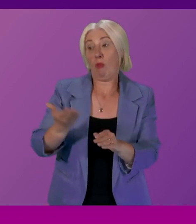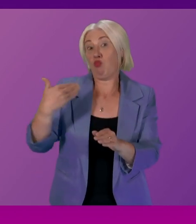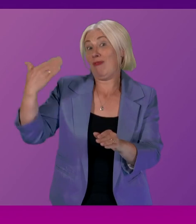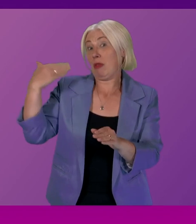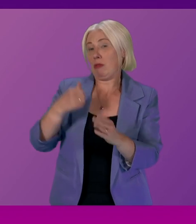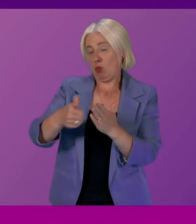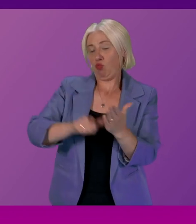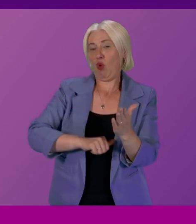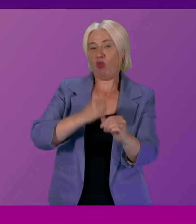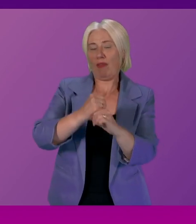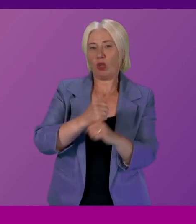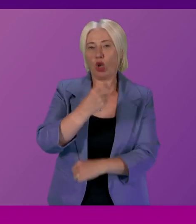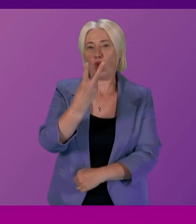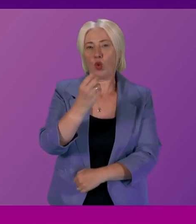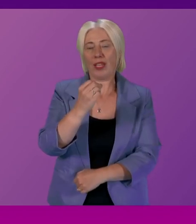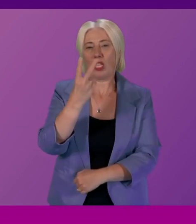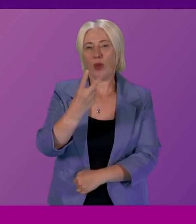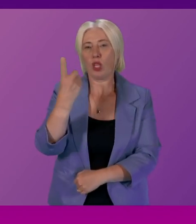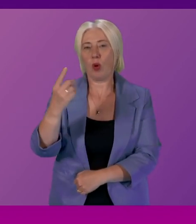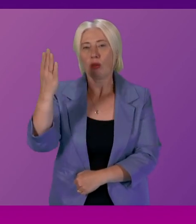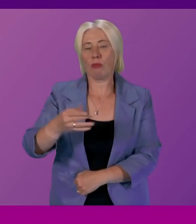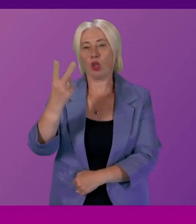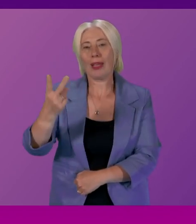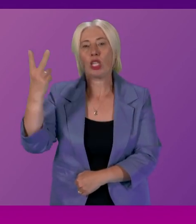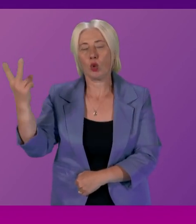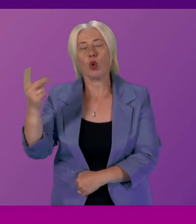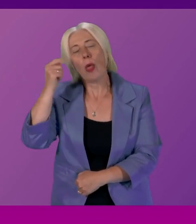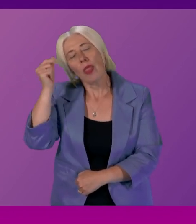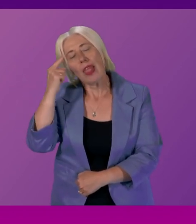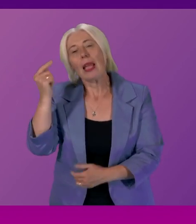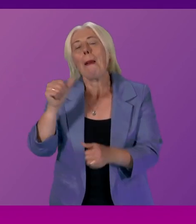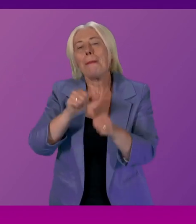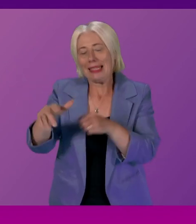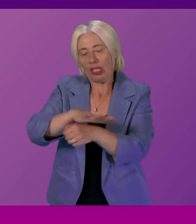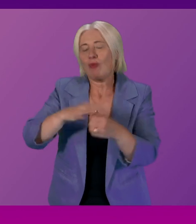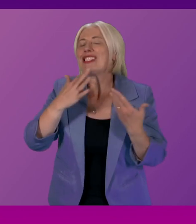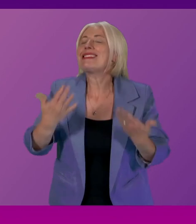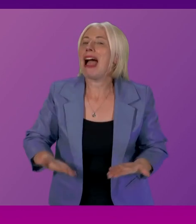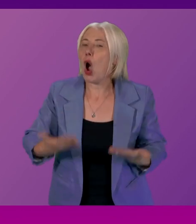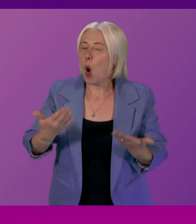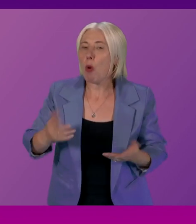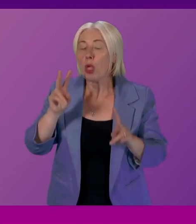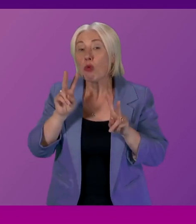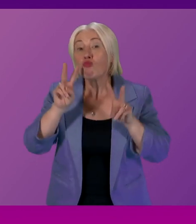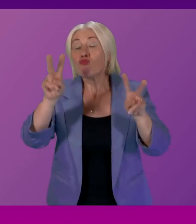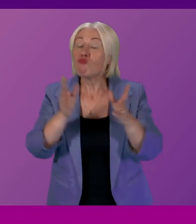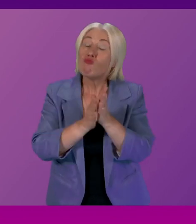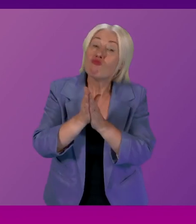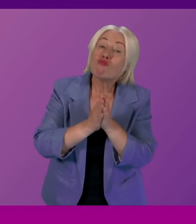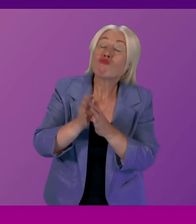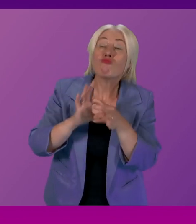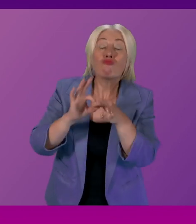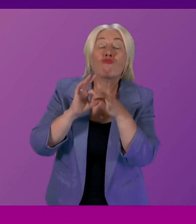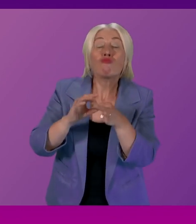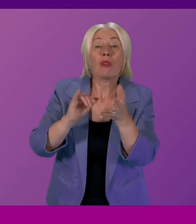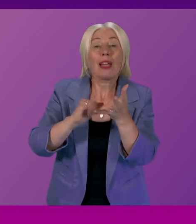in 2021 2022 so yes I think we're in a better place in that regard and we continue to look forward to continue working closely with the SLC